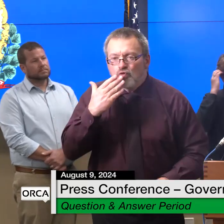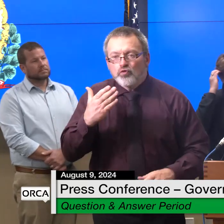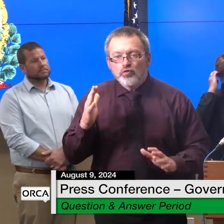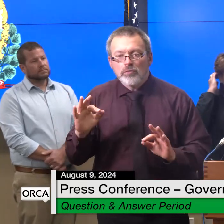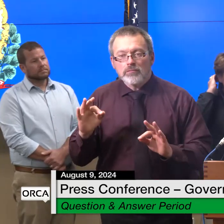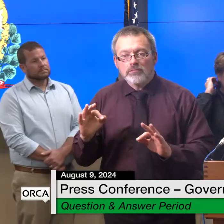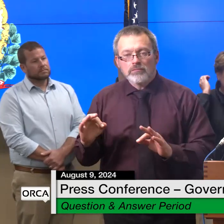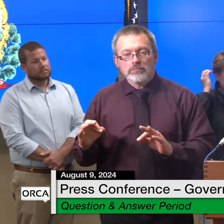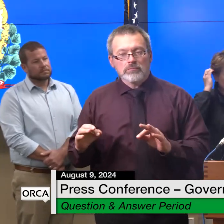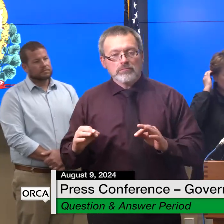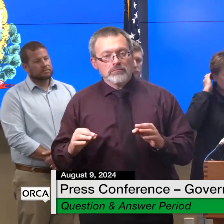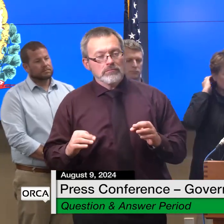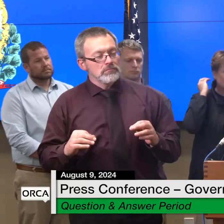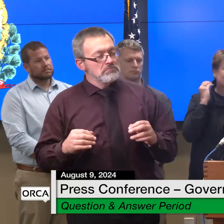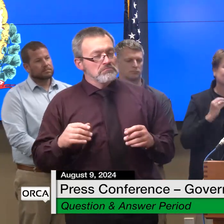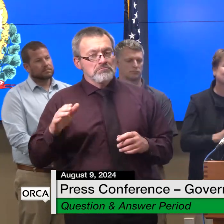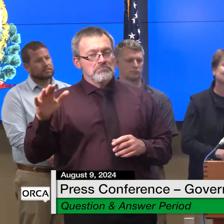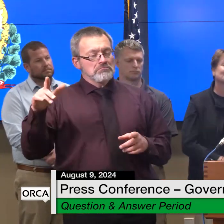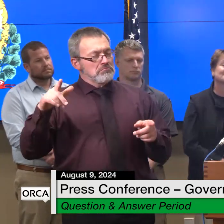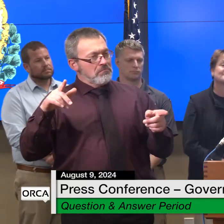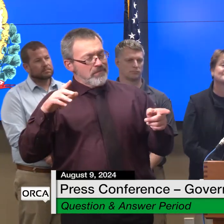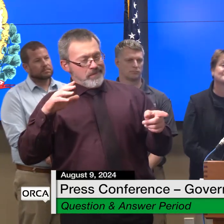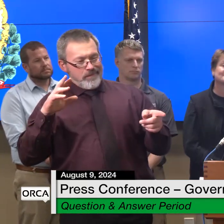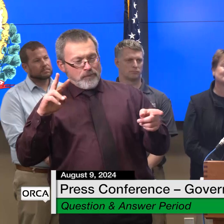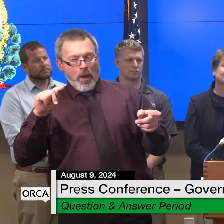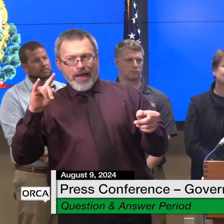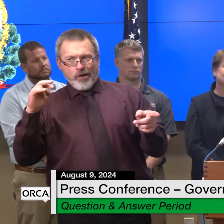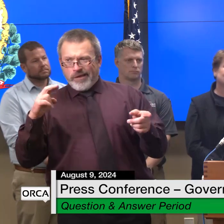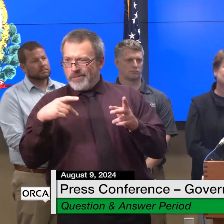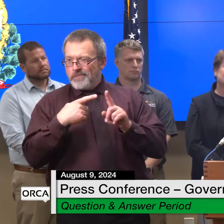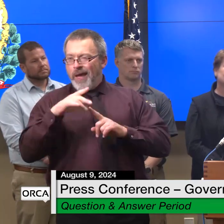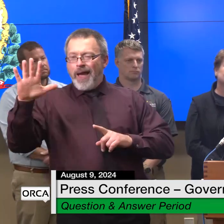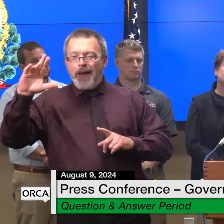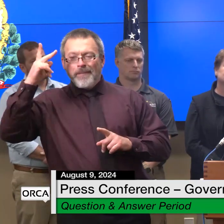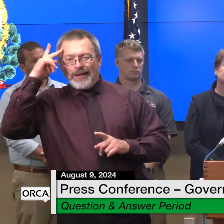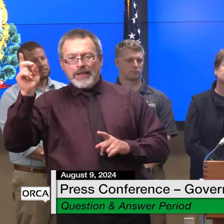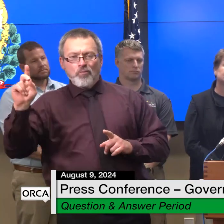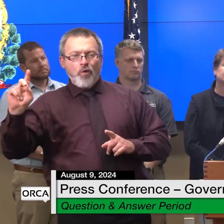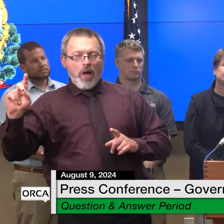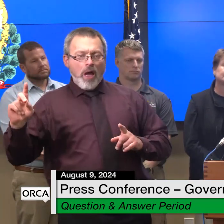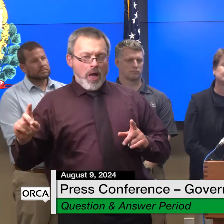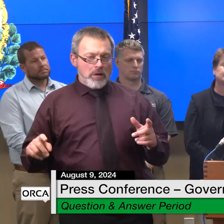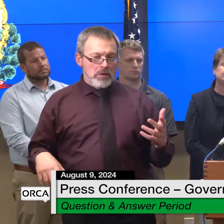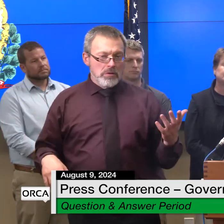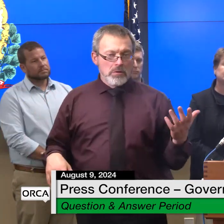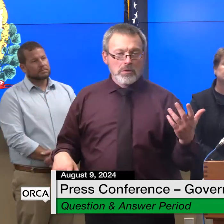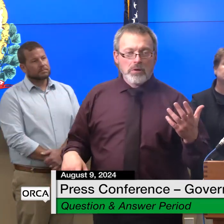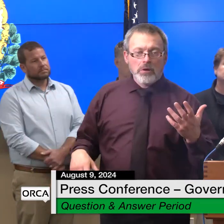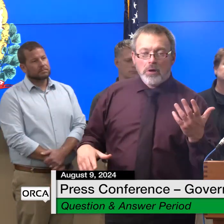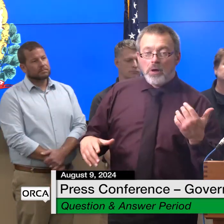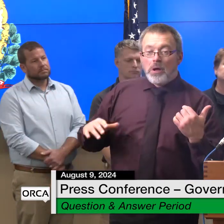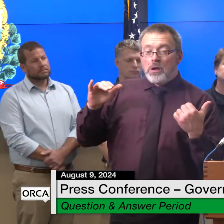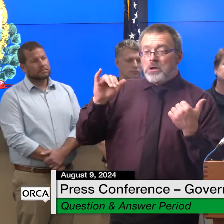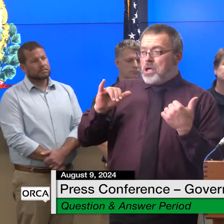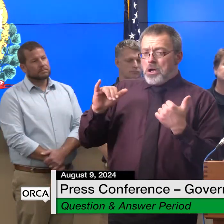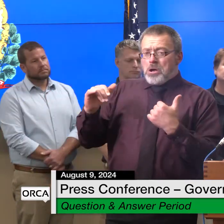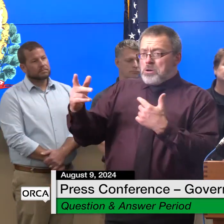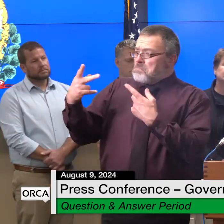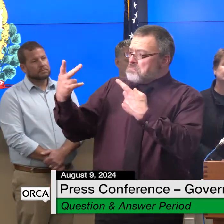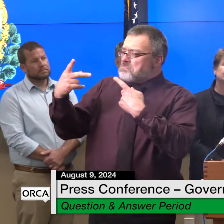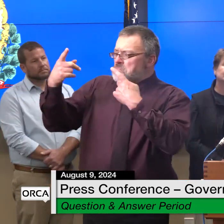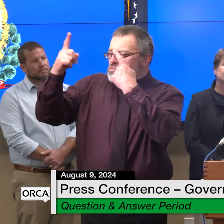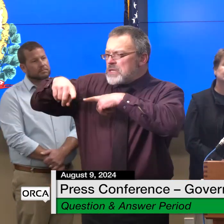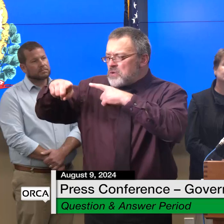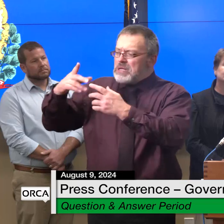well that's where we may differ a bit um you know some things that i i agree with him on and others uh